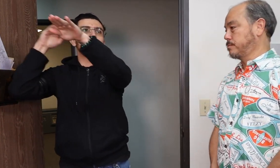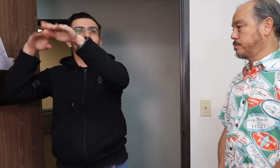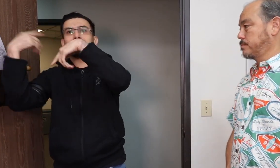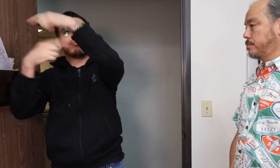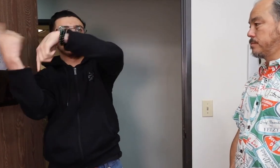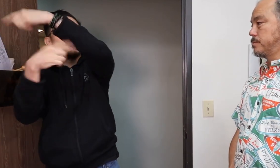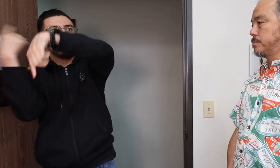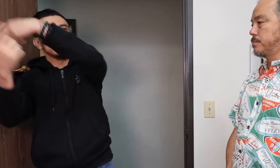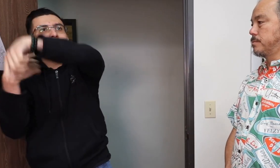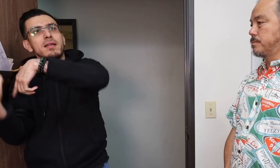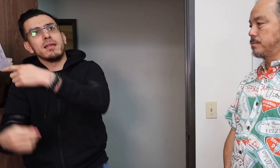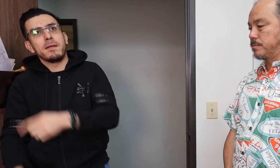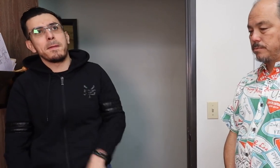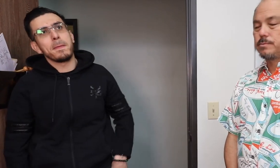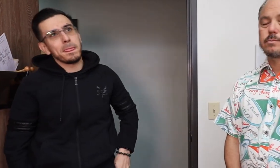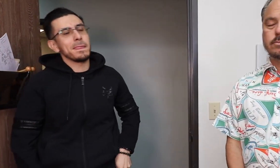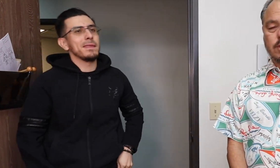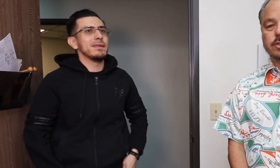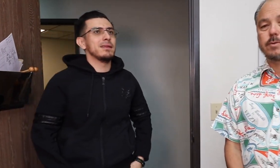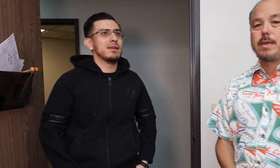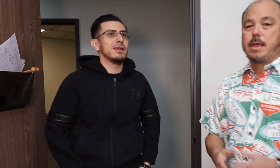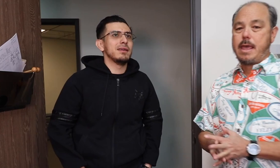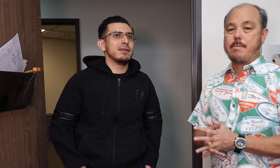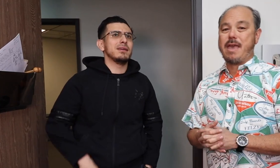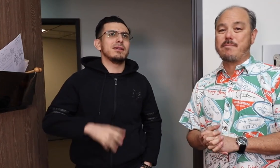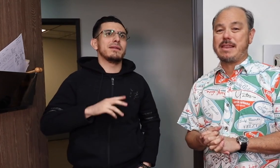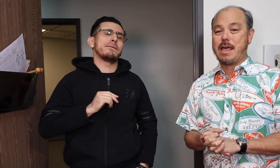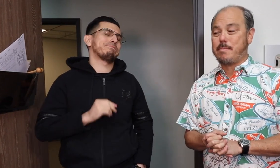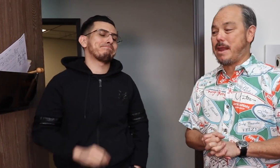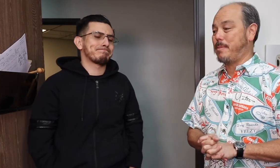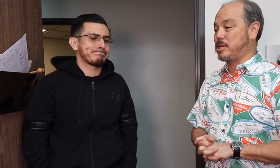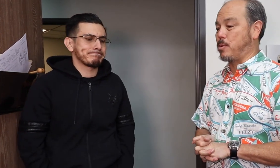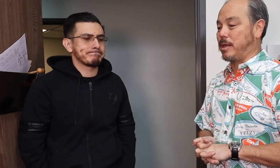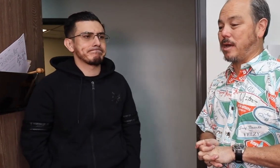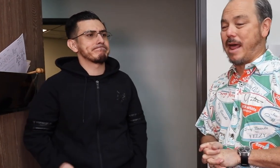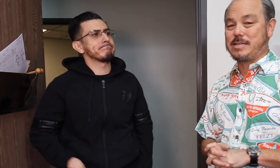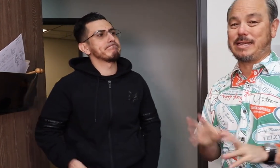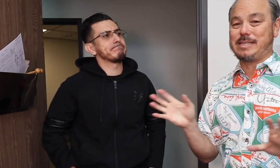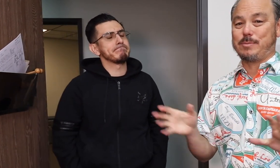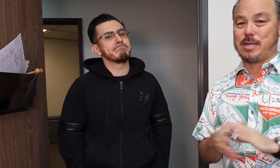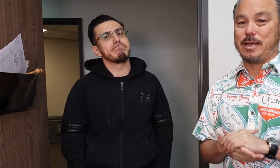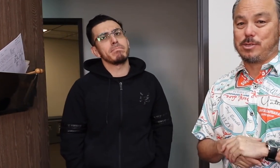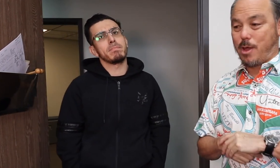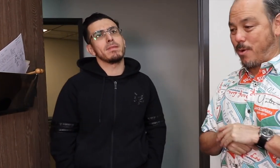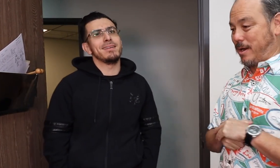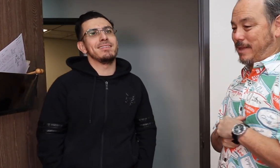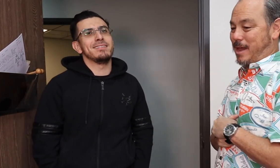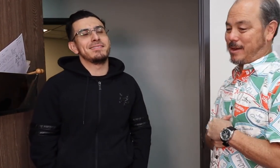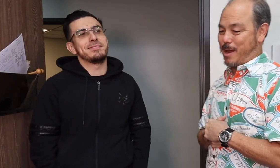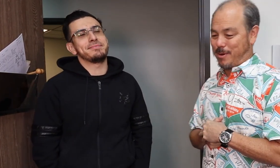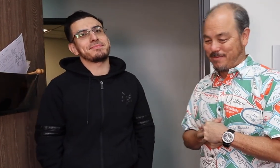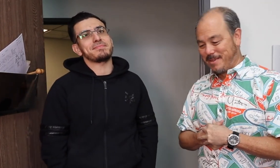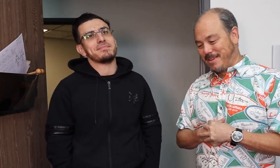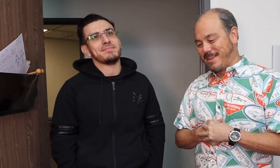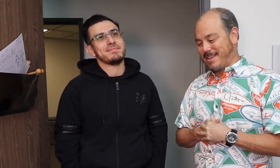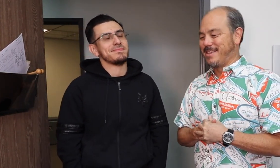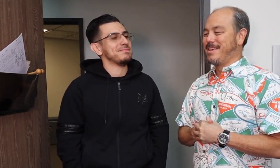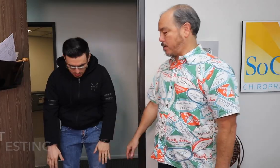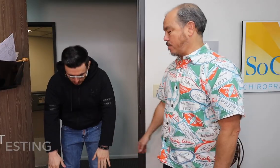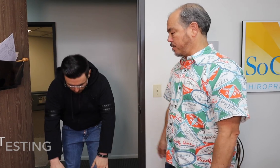Yeah. And the car started spinning. Gotcha. That may not be the smoking gun. I just like to see him sign. and so I wanted to get that in there. Then over.